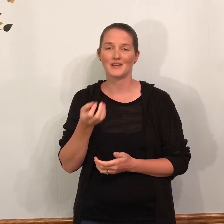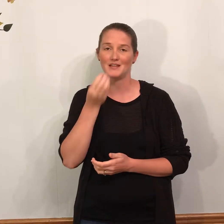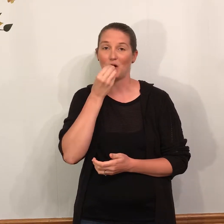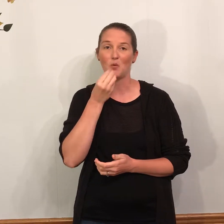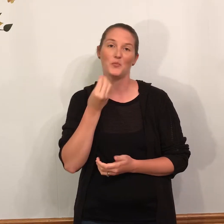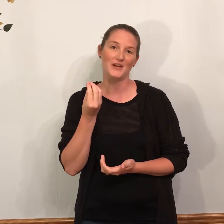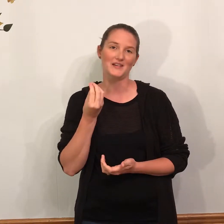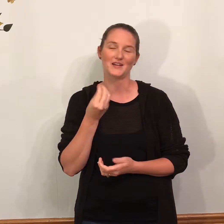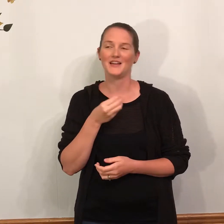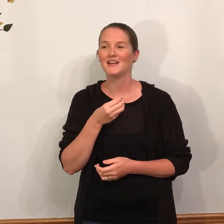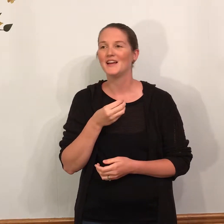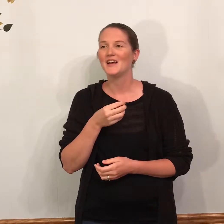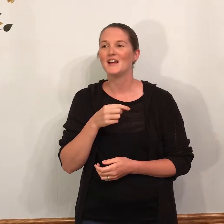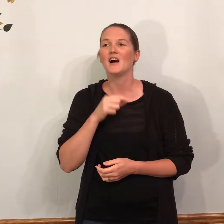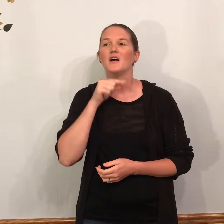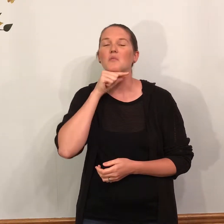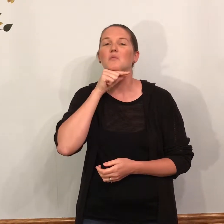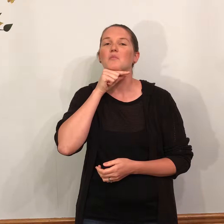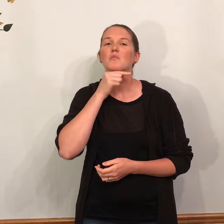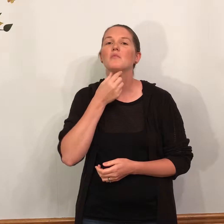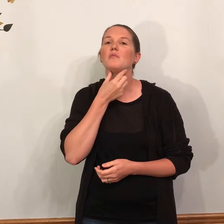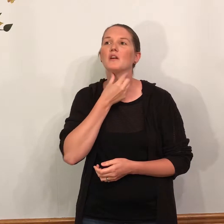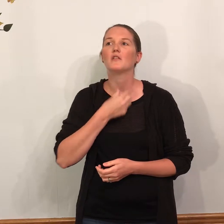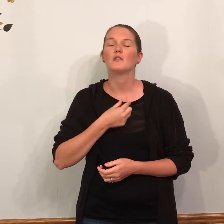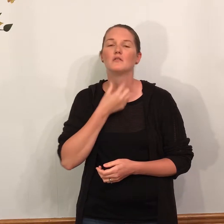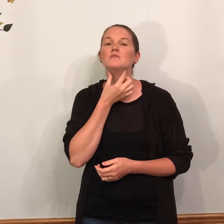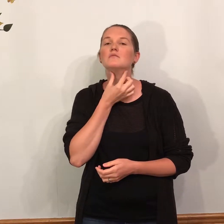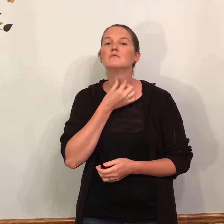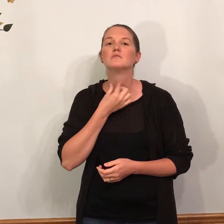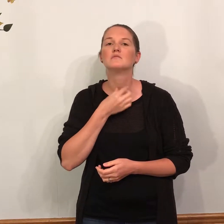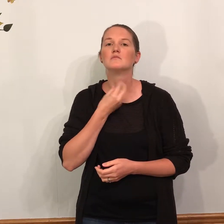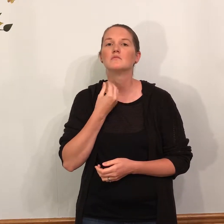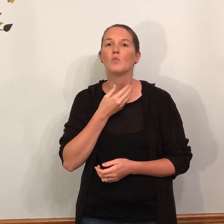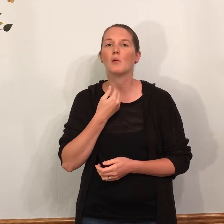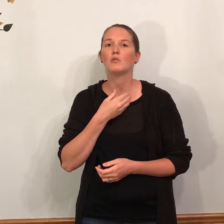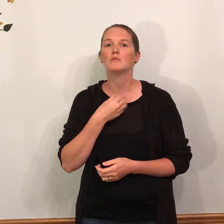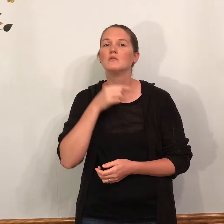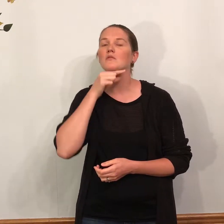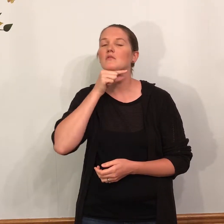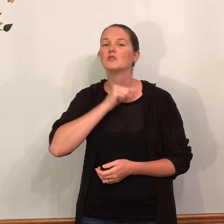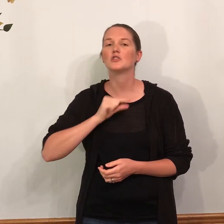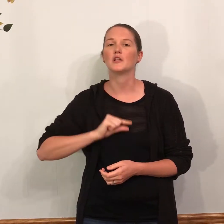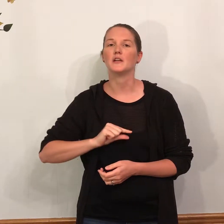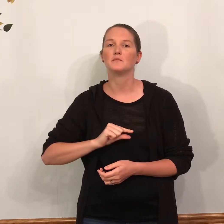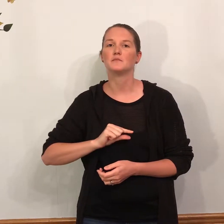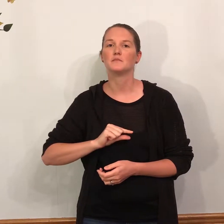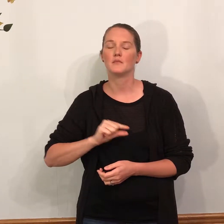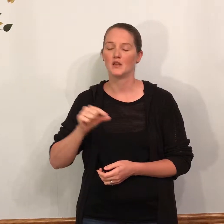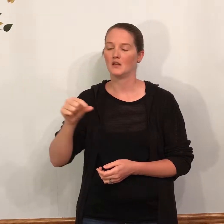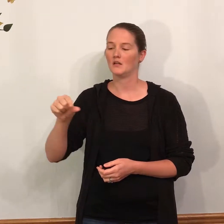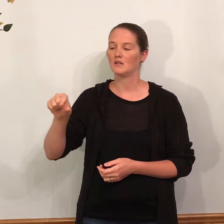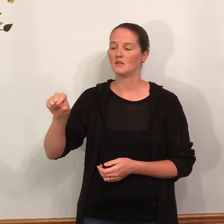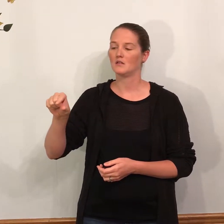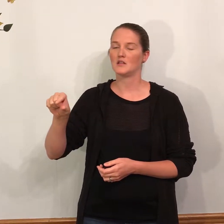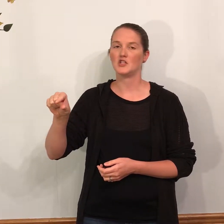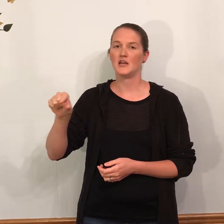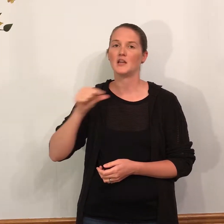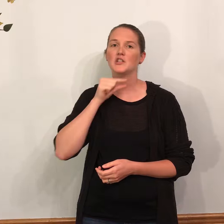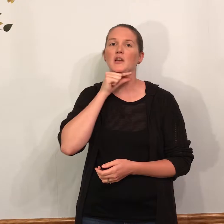cause at home we eat turkey. Um, their little wobble, turkey. Turkey. G-hand shape,